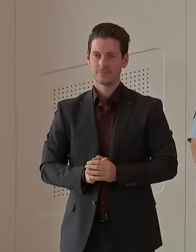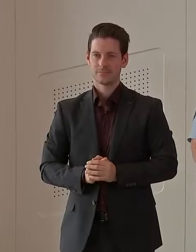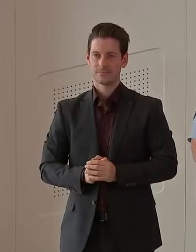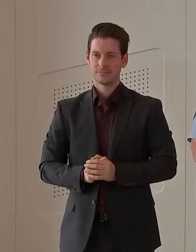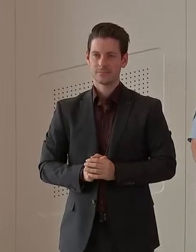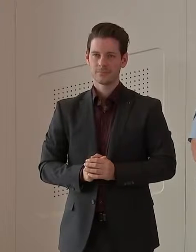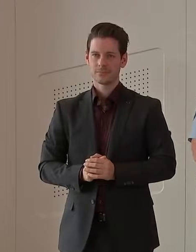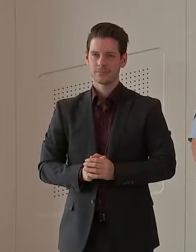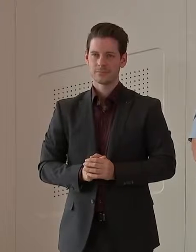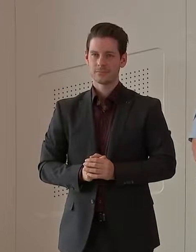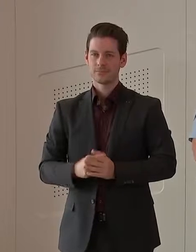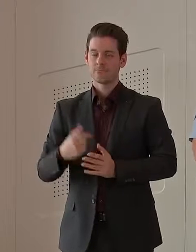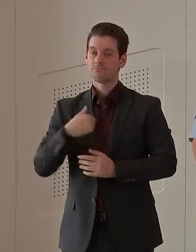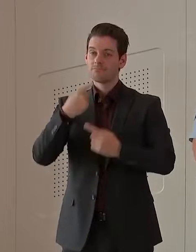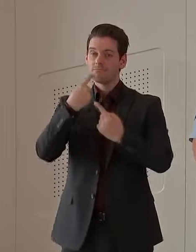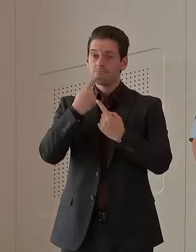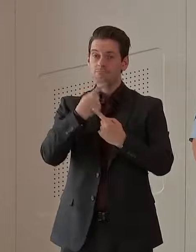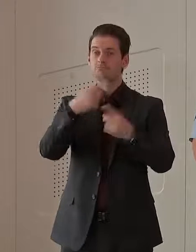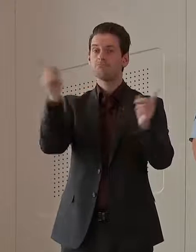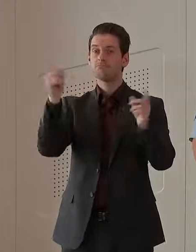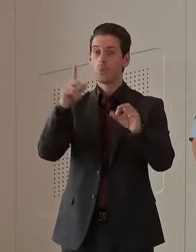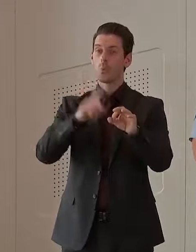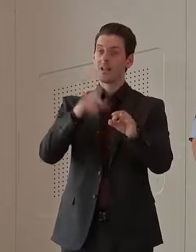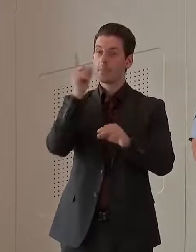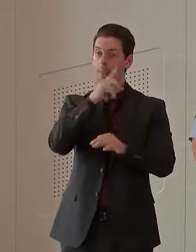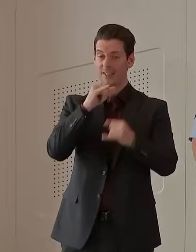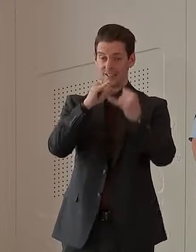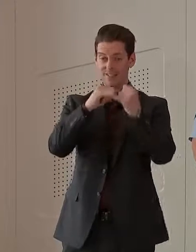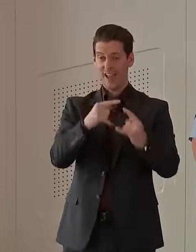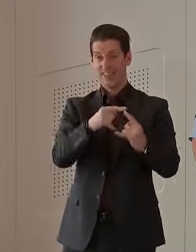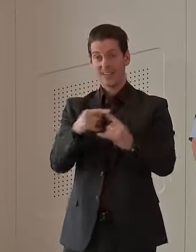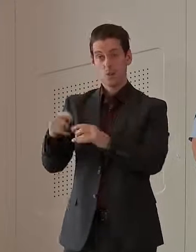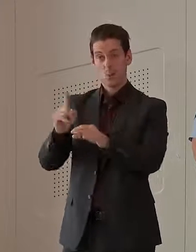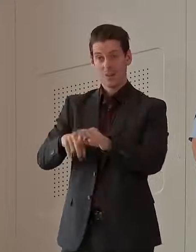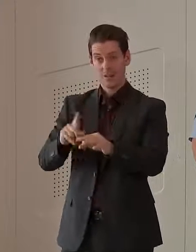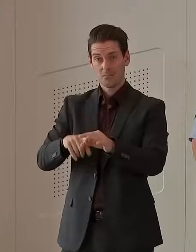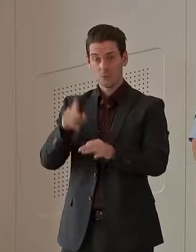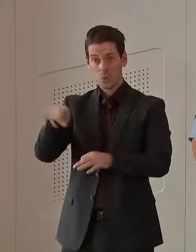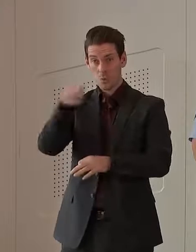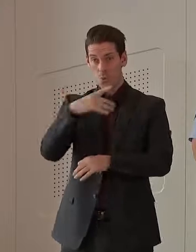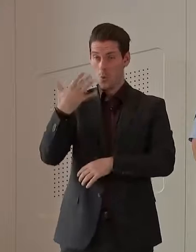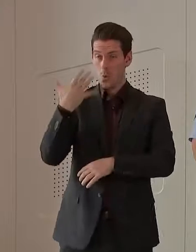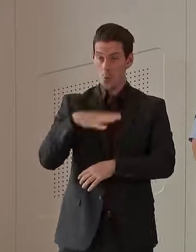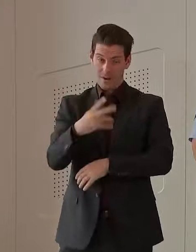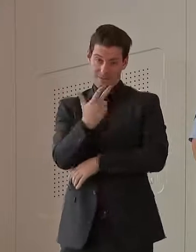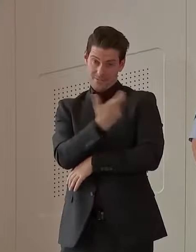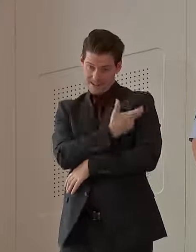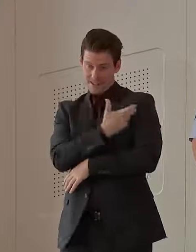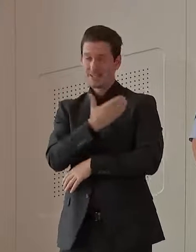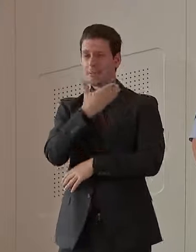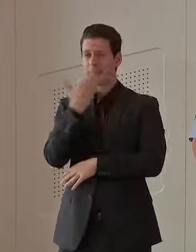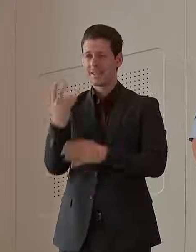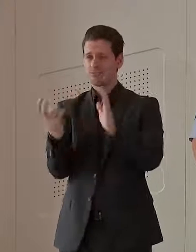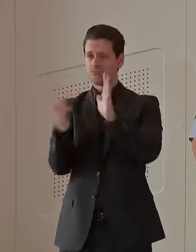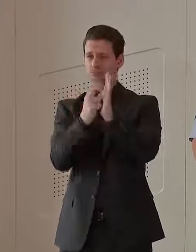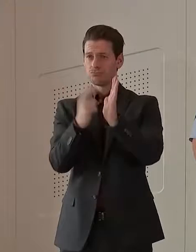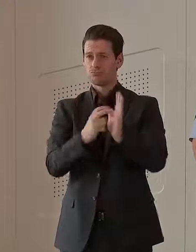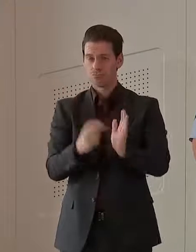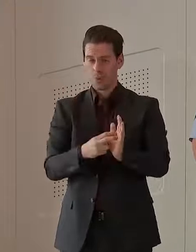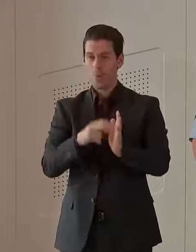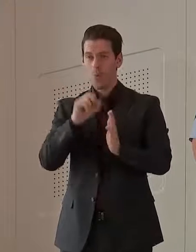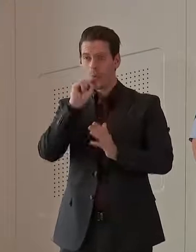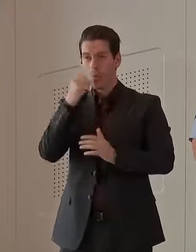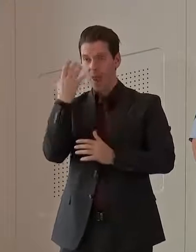Queenslanders, especially in the southeast. If you want to get your vaccine, to please register. We're going to have some vacancies